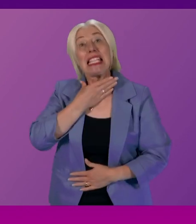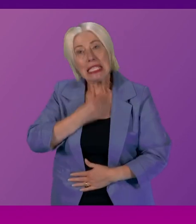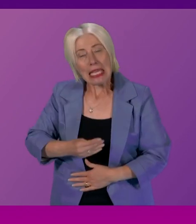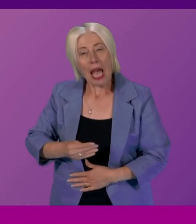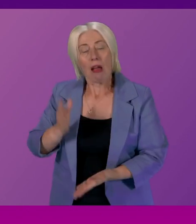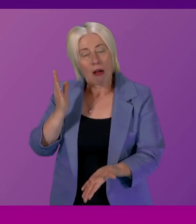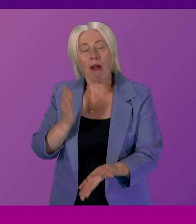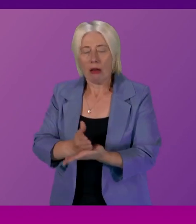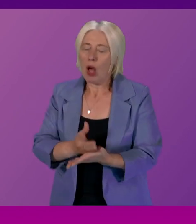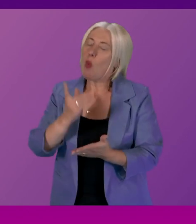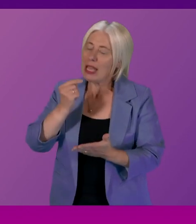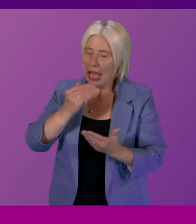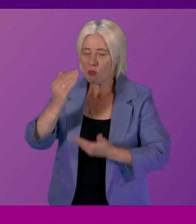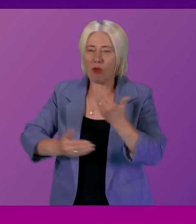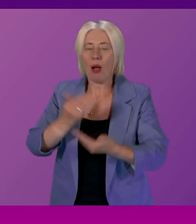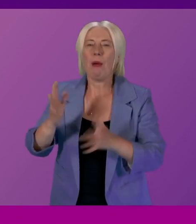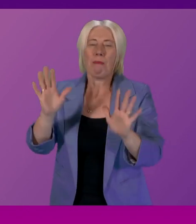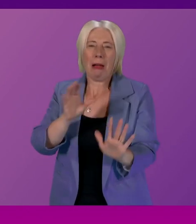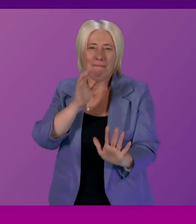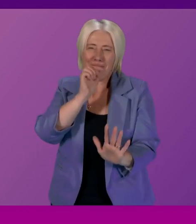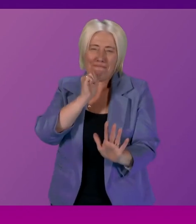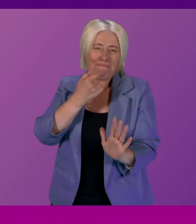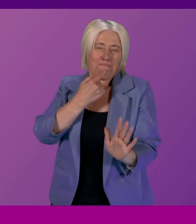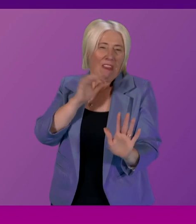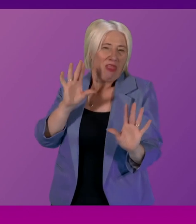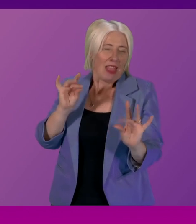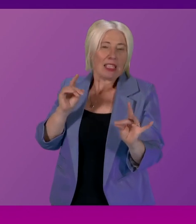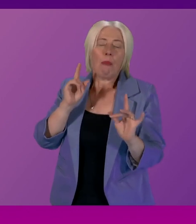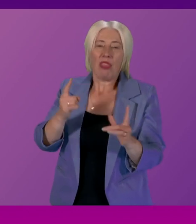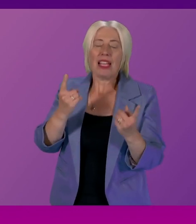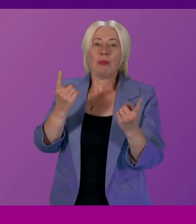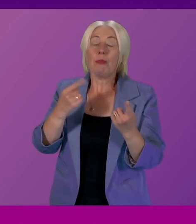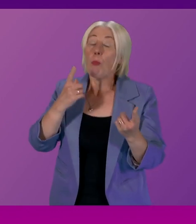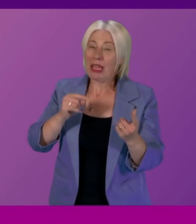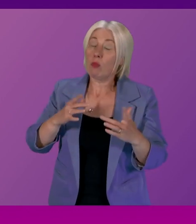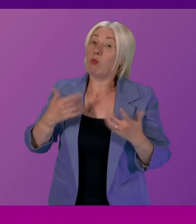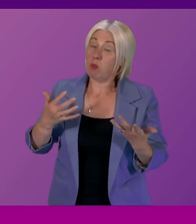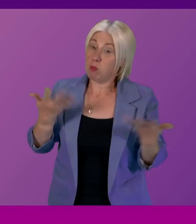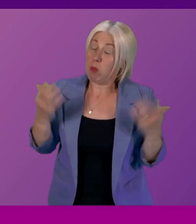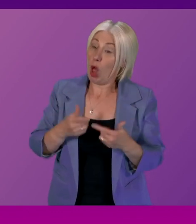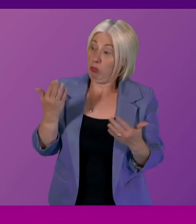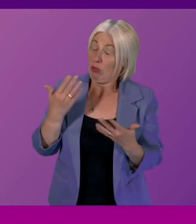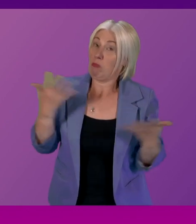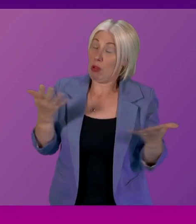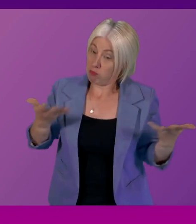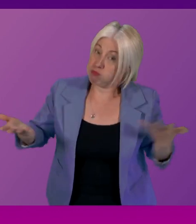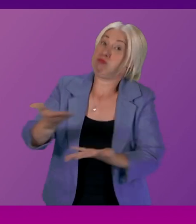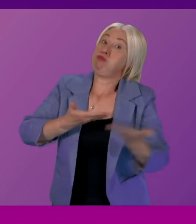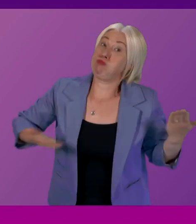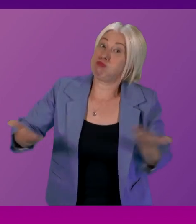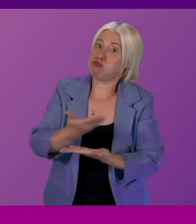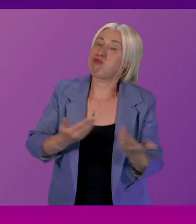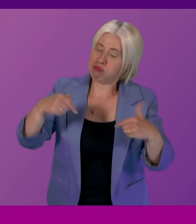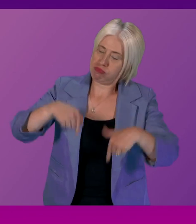issues so I can't say anything more other than it's been an issue of live discussion from within